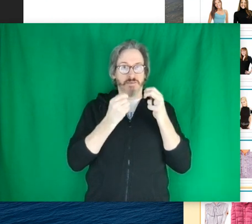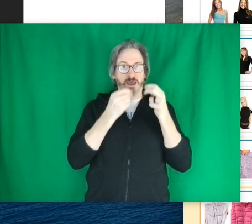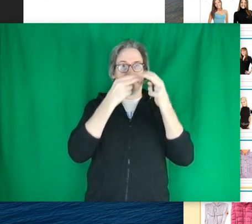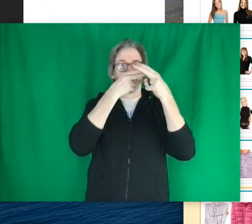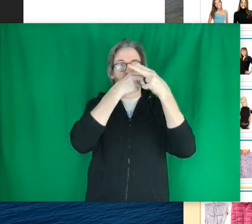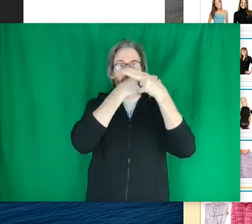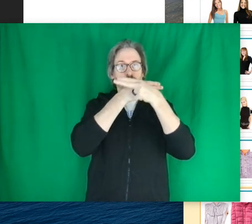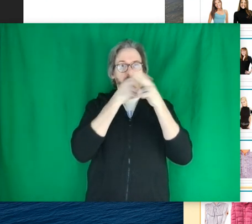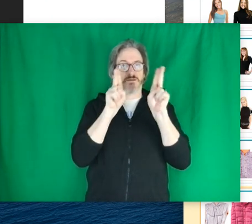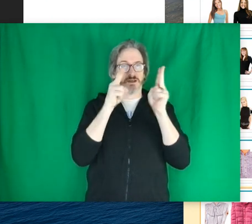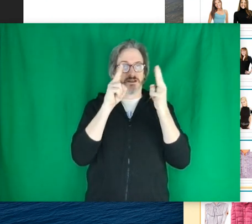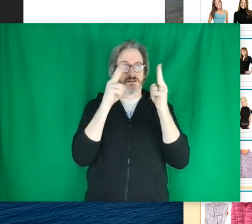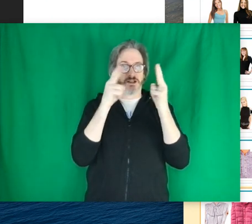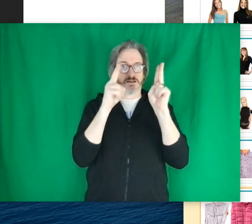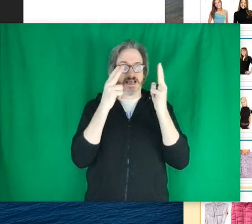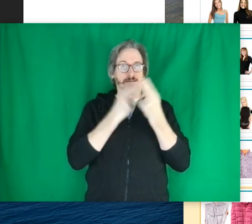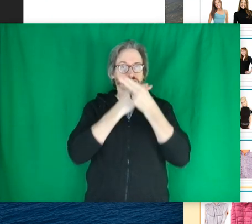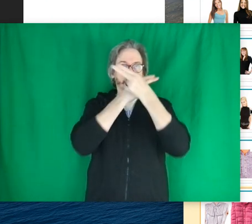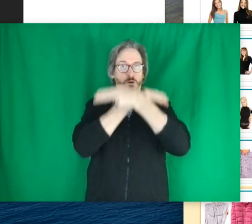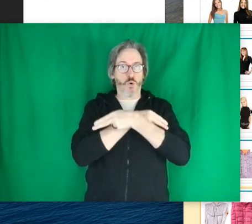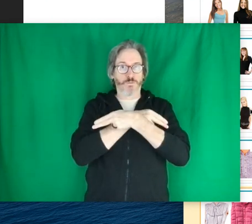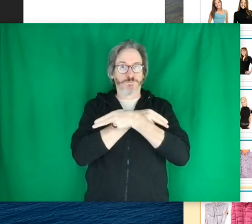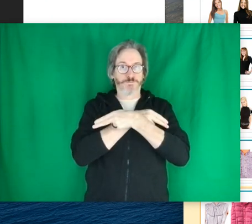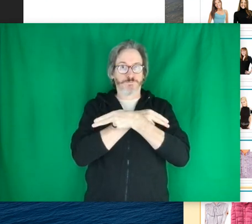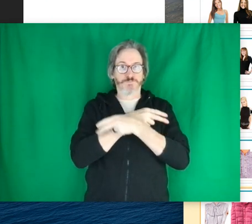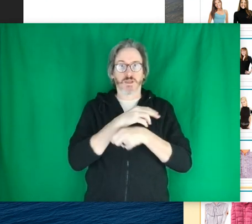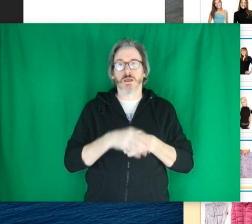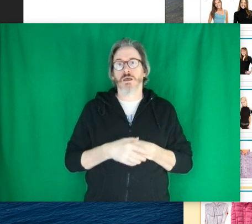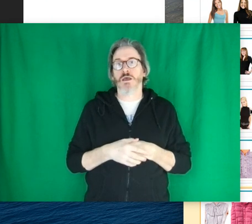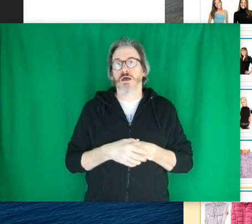and then the little tabs come up.